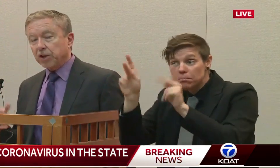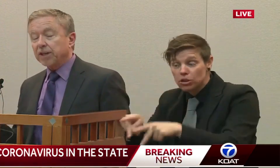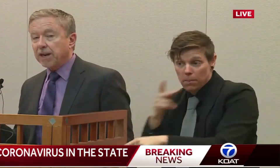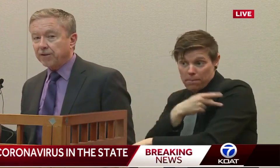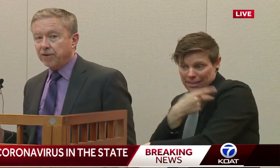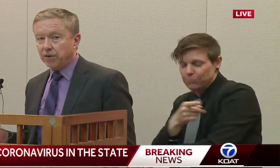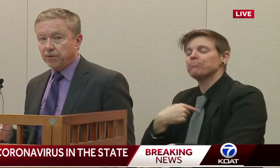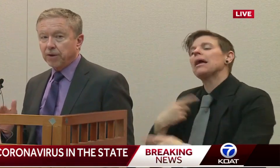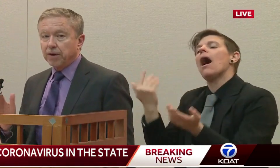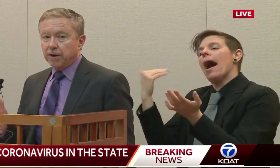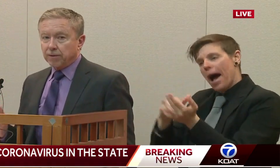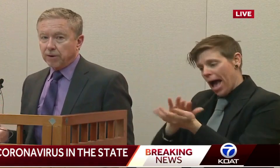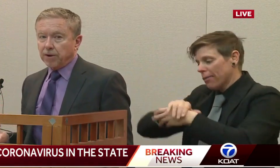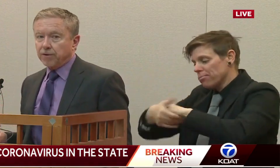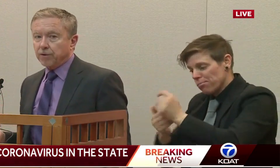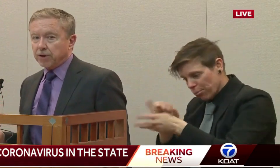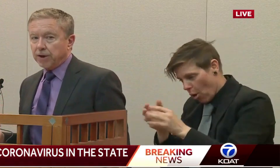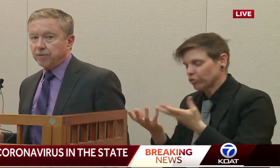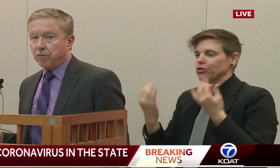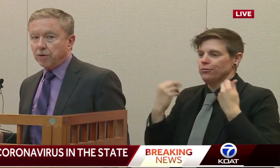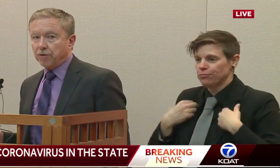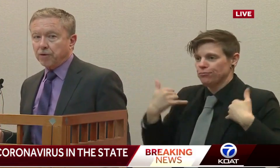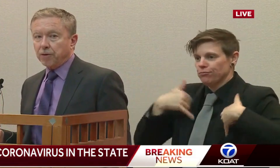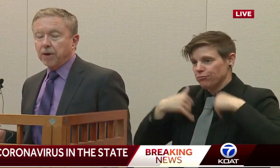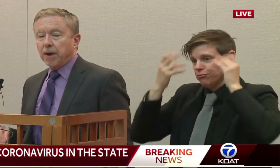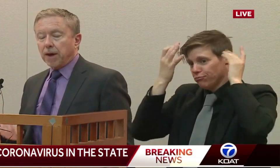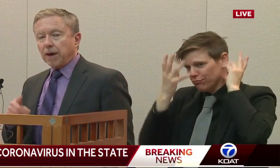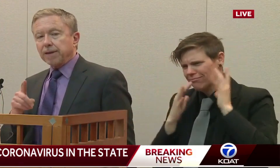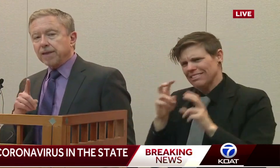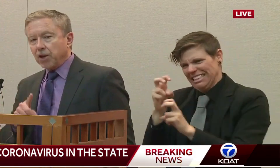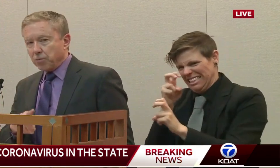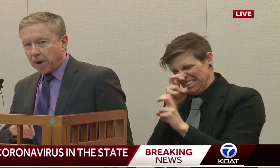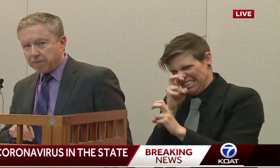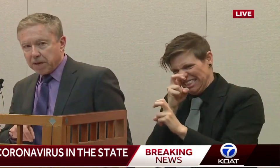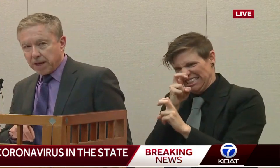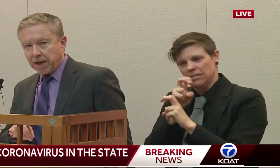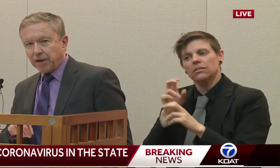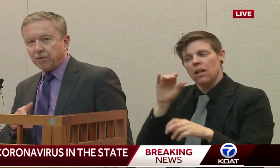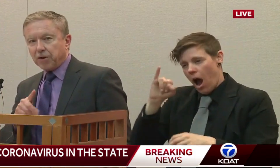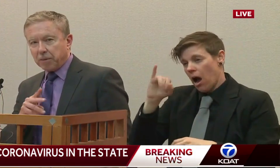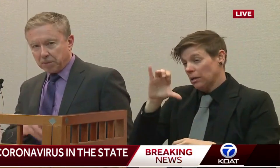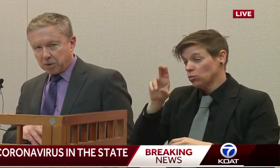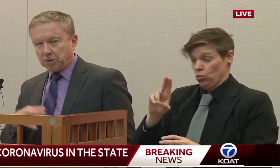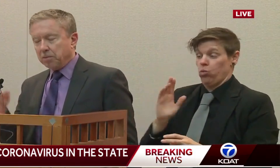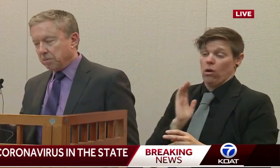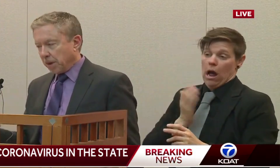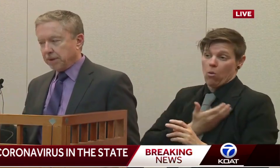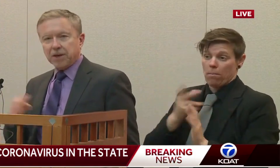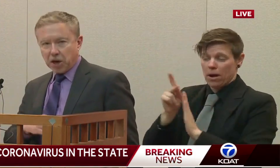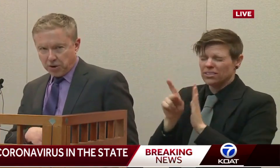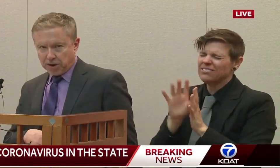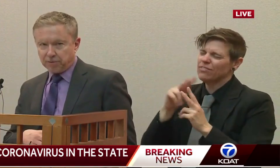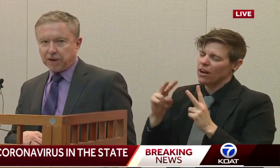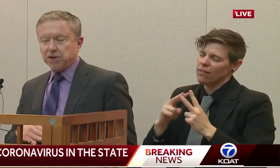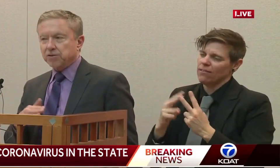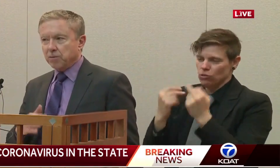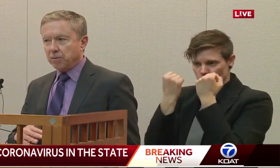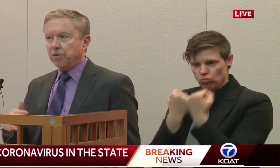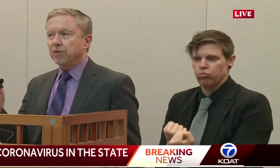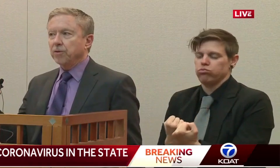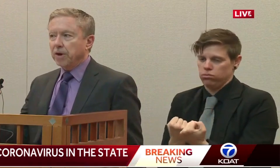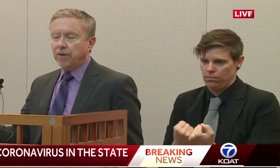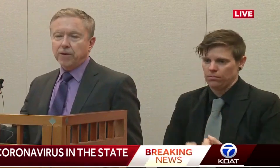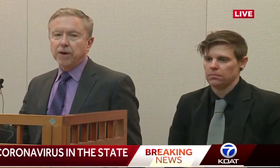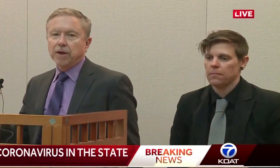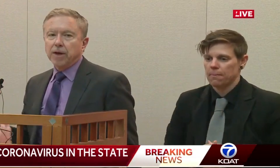And particularly in ICUs, very strictly enforced. So I think you might be getting at, do we have people curing infections